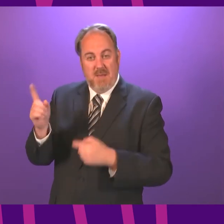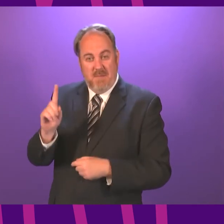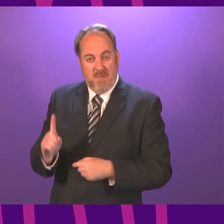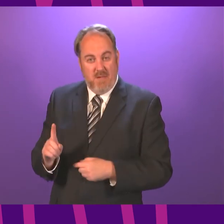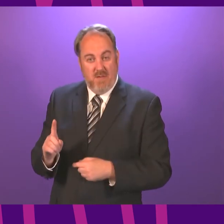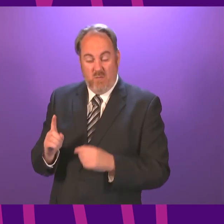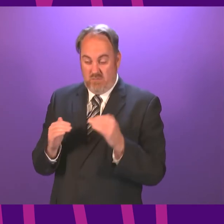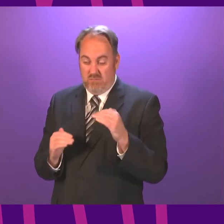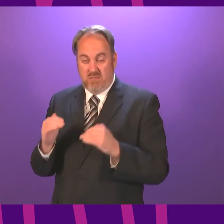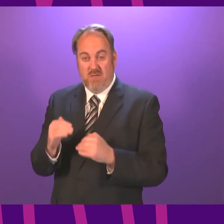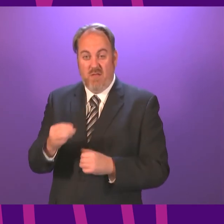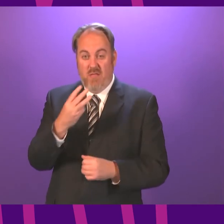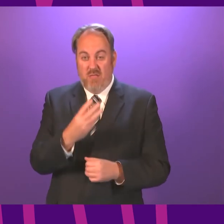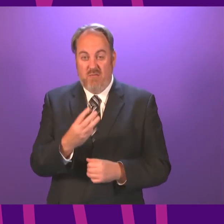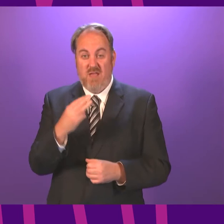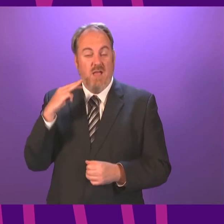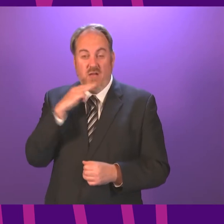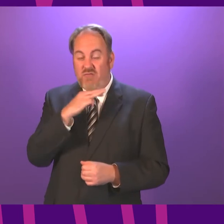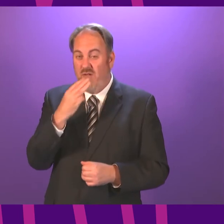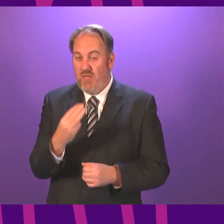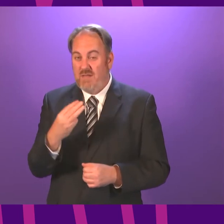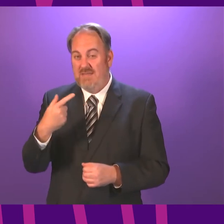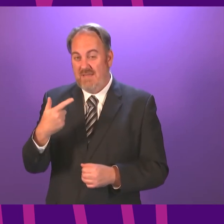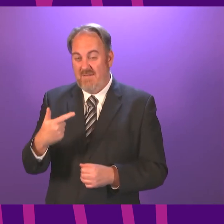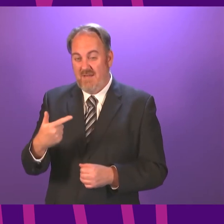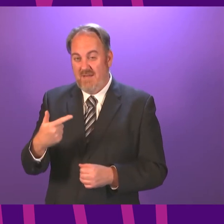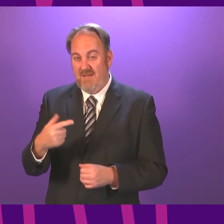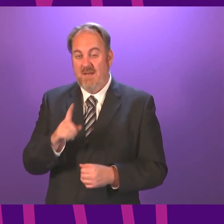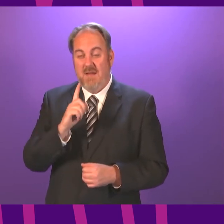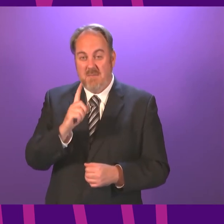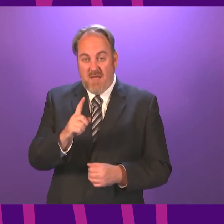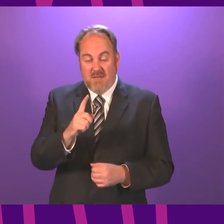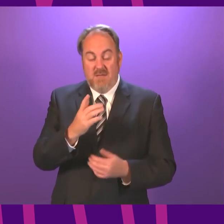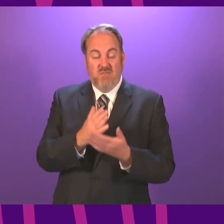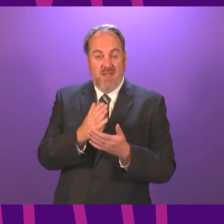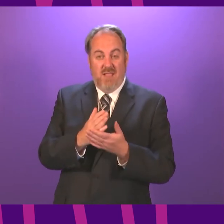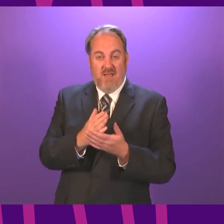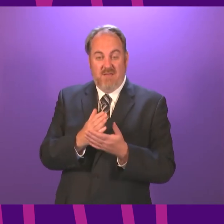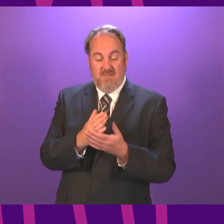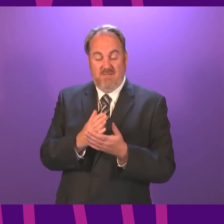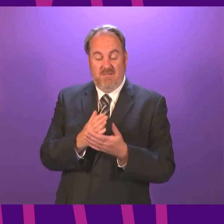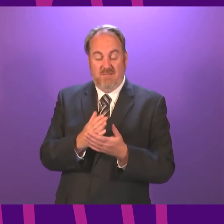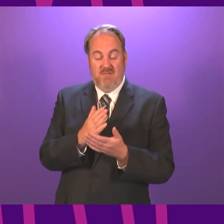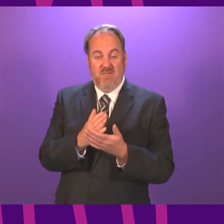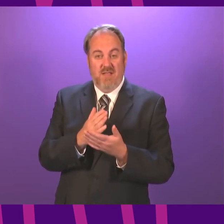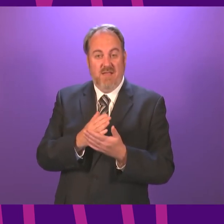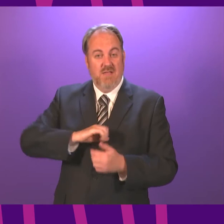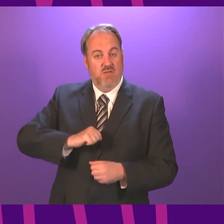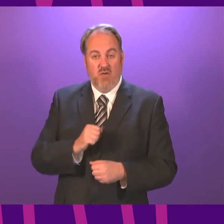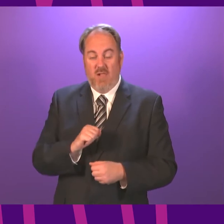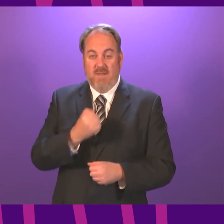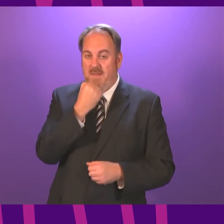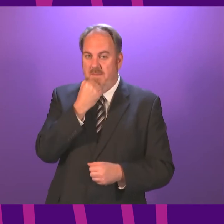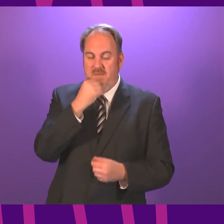over 337 is the lowest compared to 70 incidents rate in Scotland